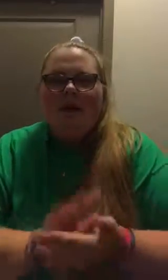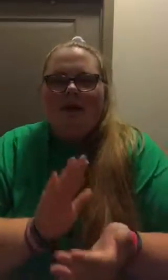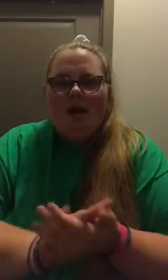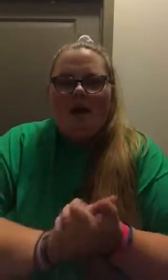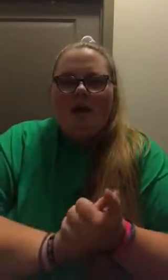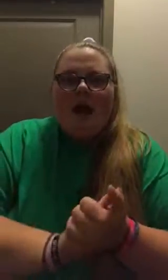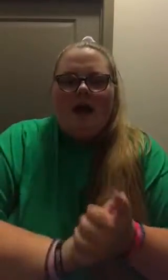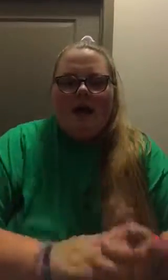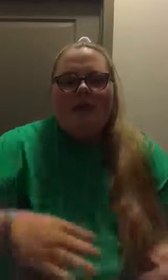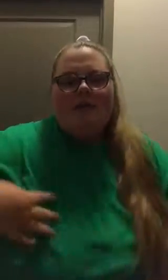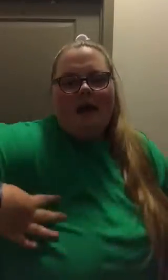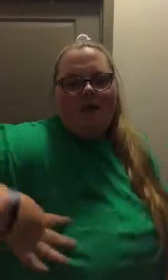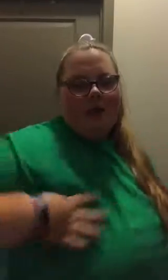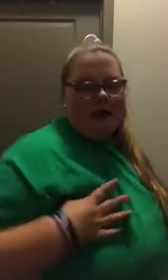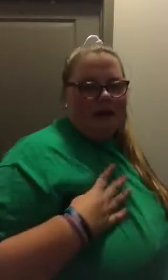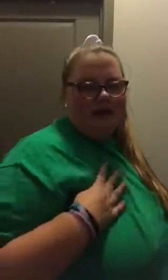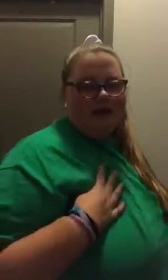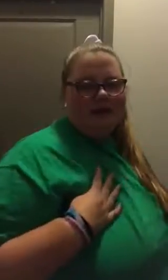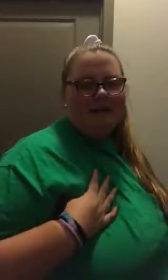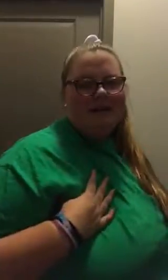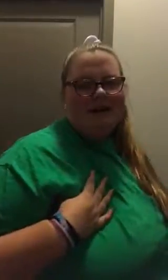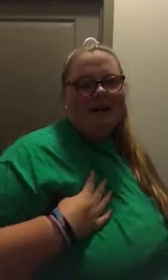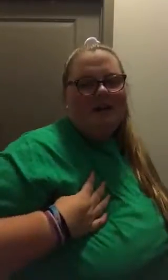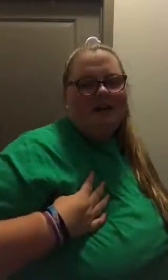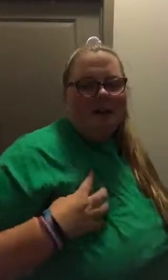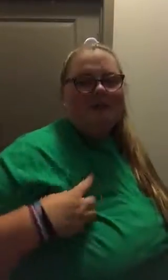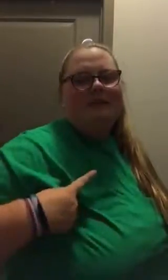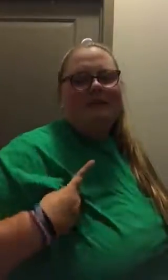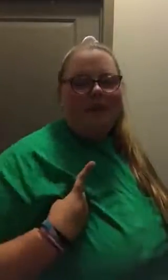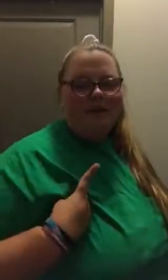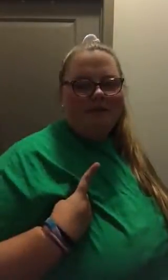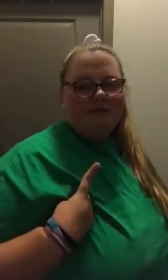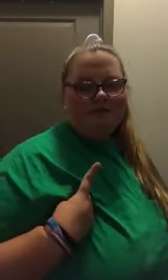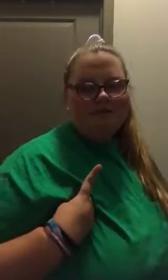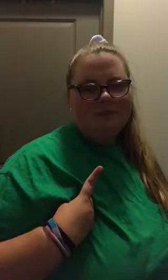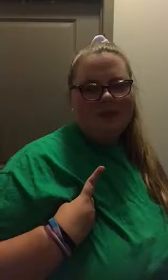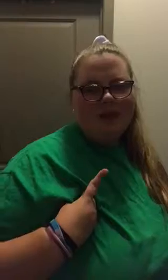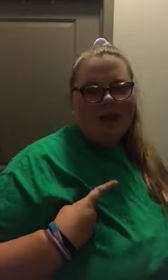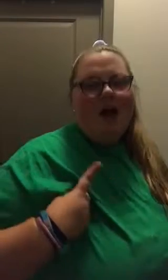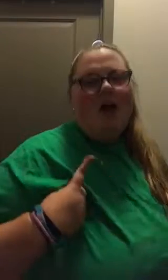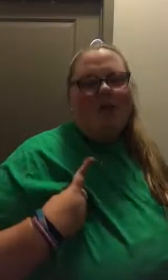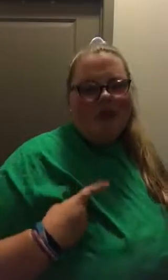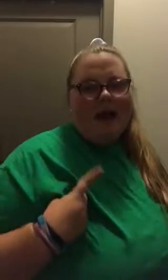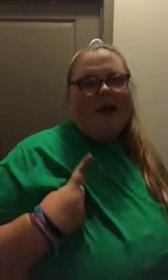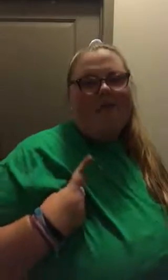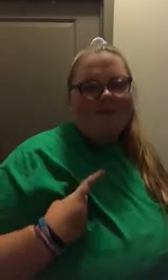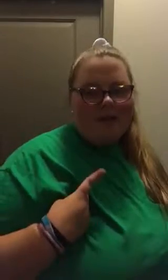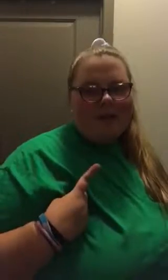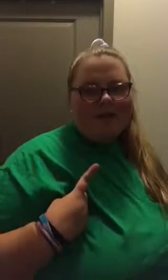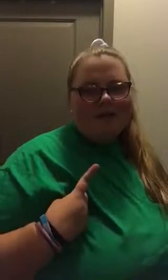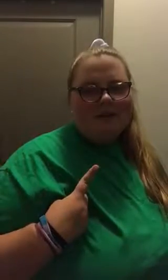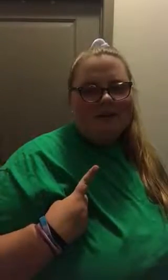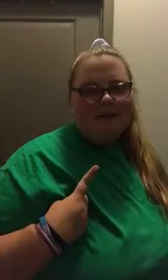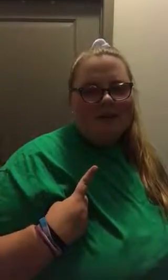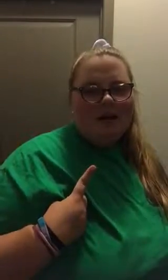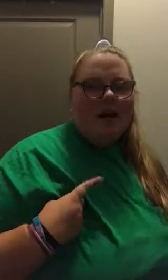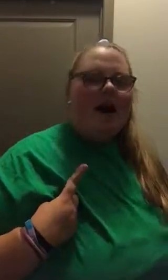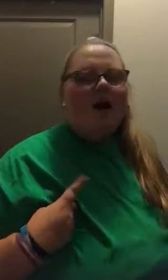valley, y'all And on that wing, there was a feather, a rare feather, a